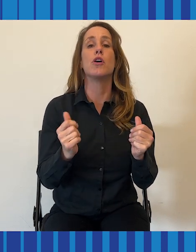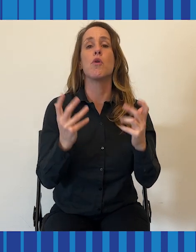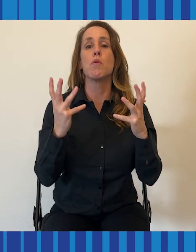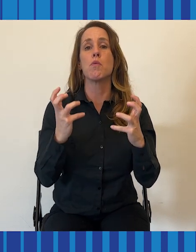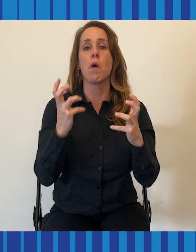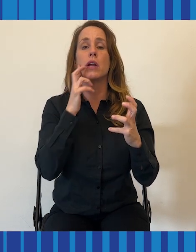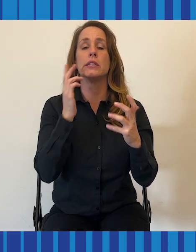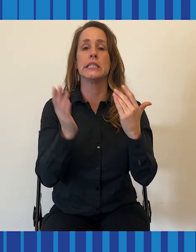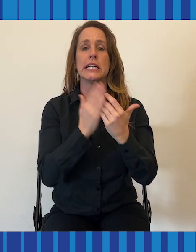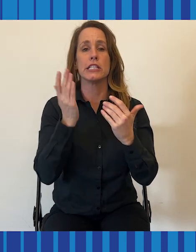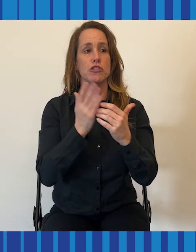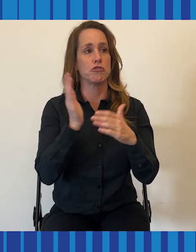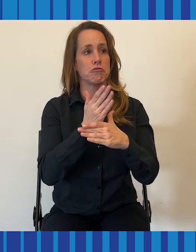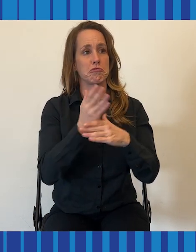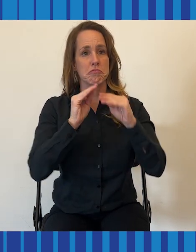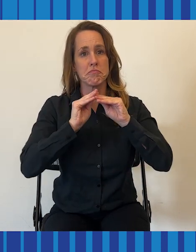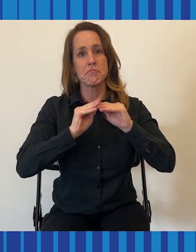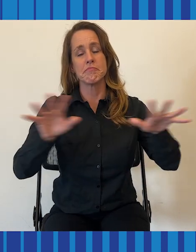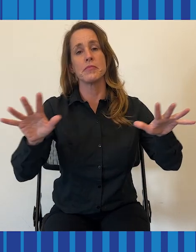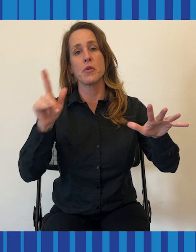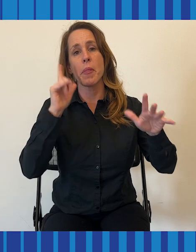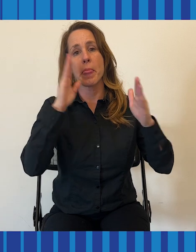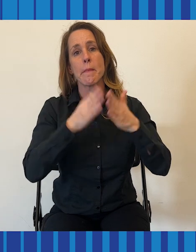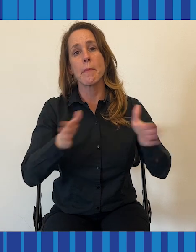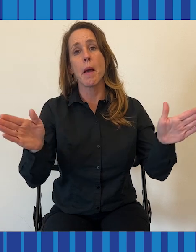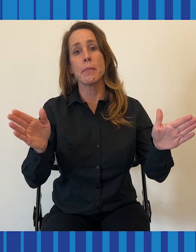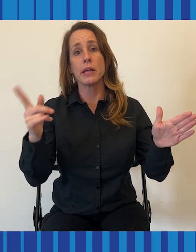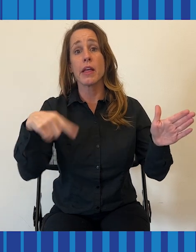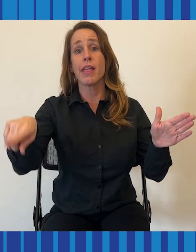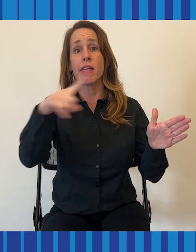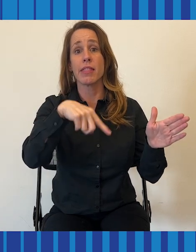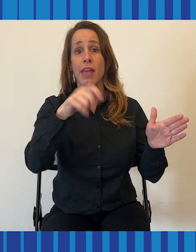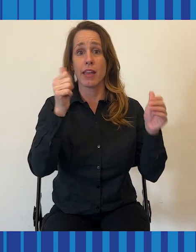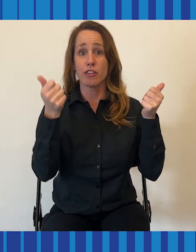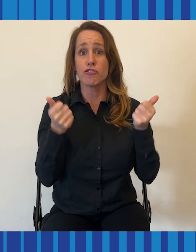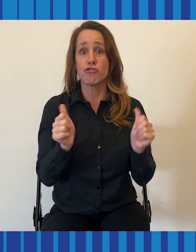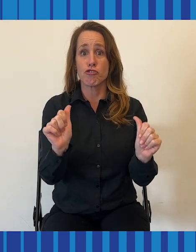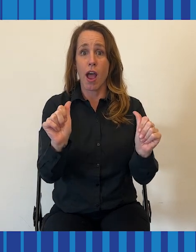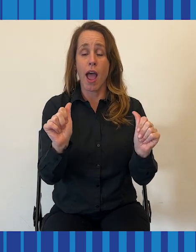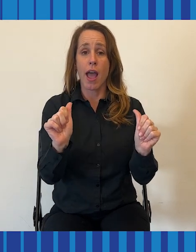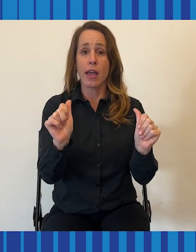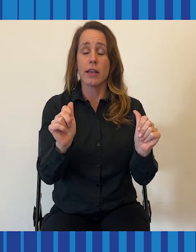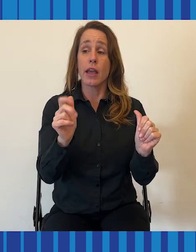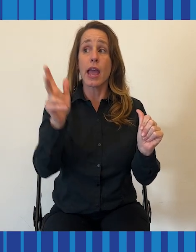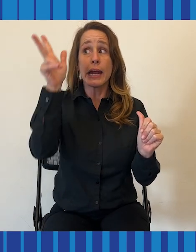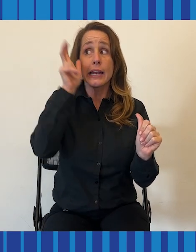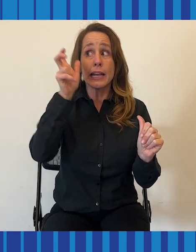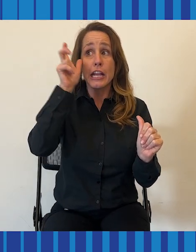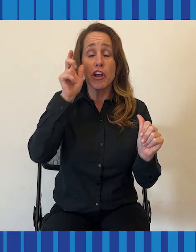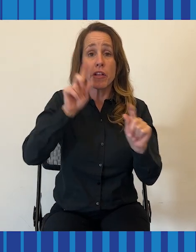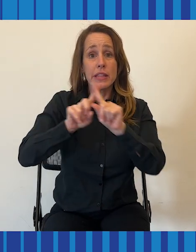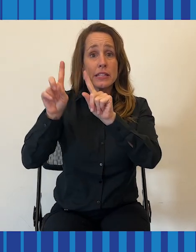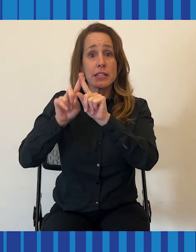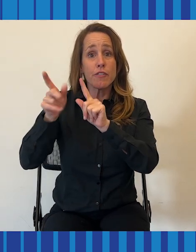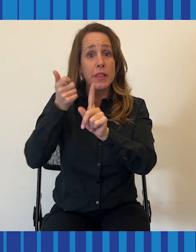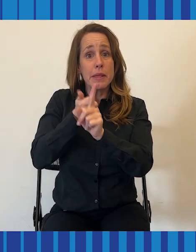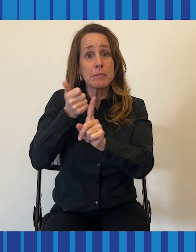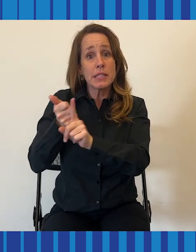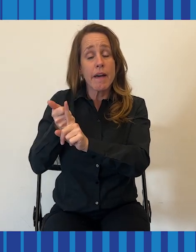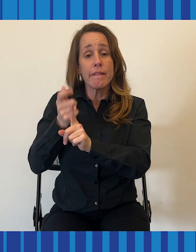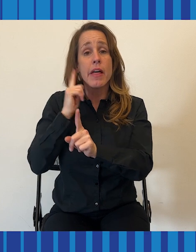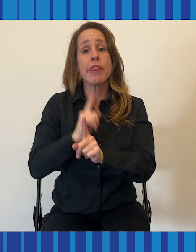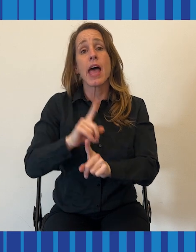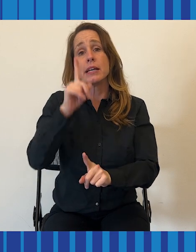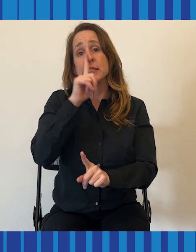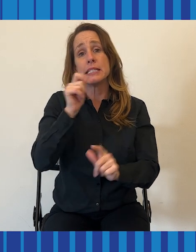kind of shared with the public so that everyone can try it and hear for themselves. The simulation,